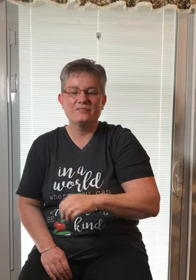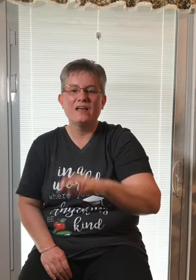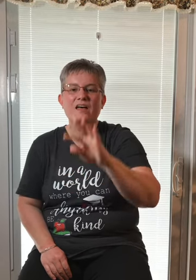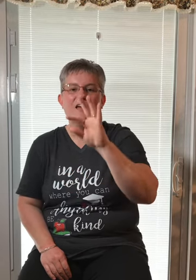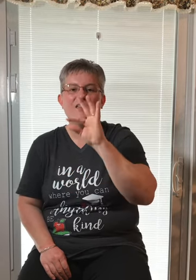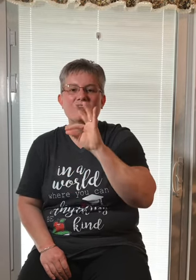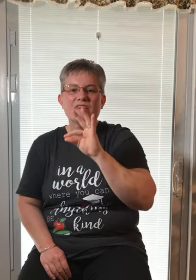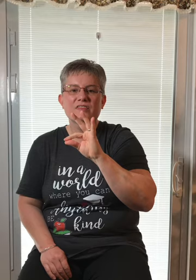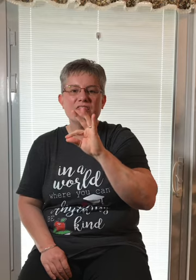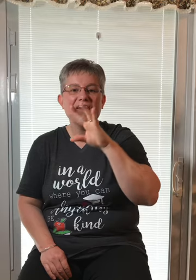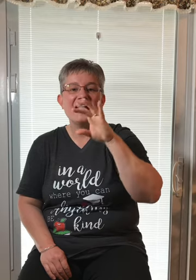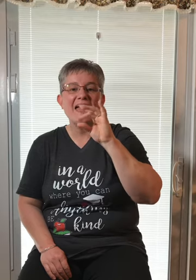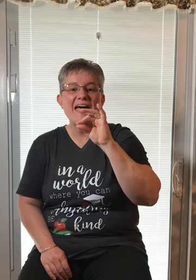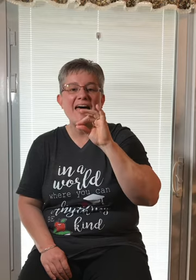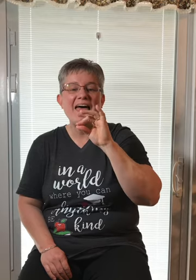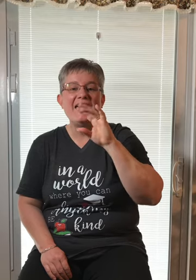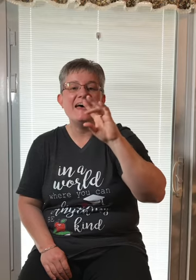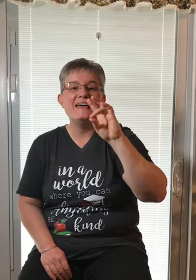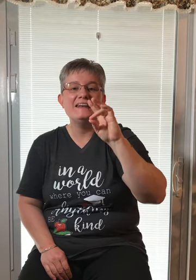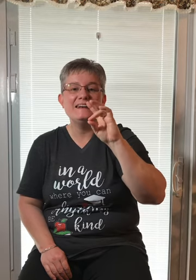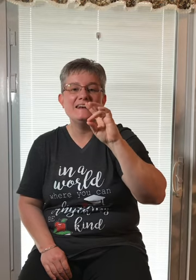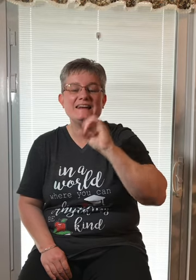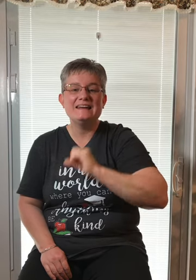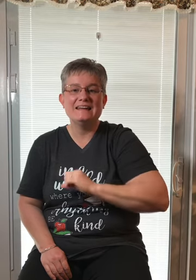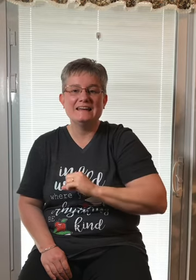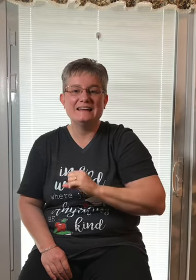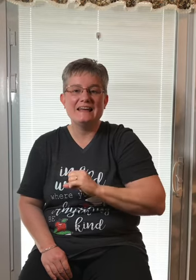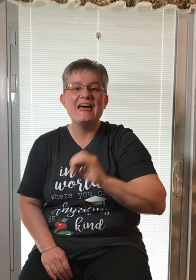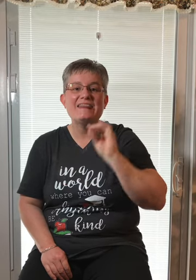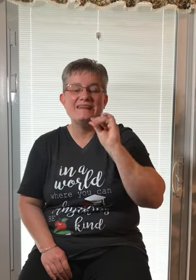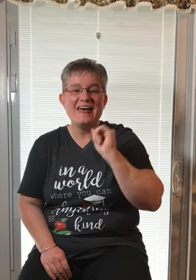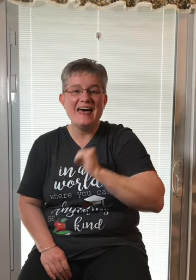V. E. N. Then.